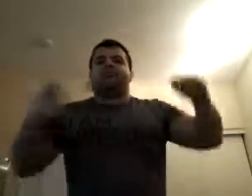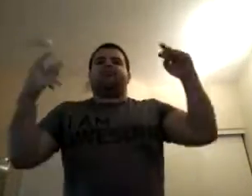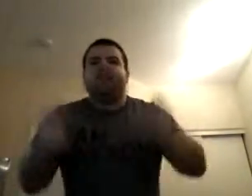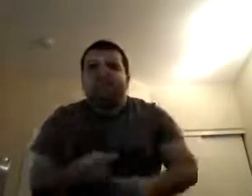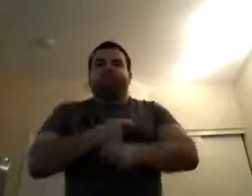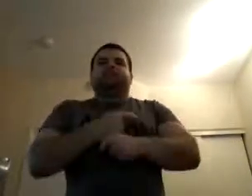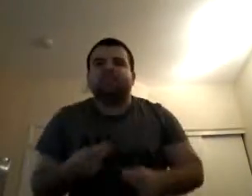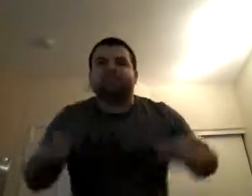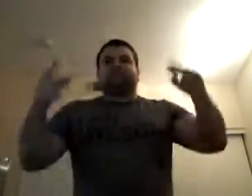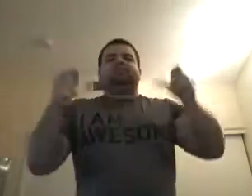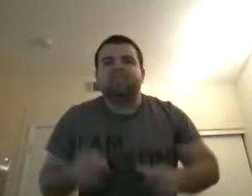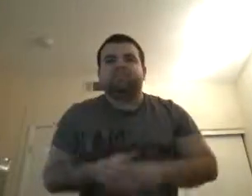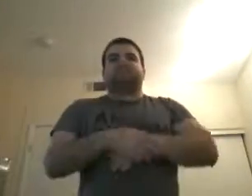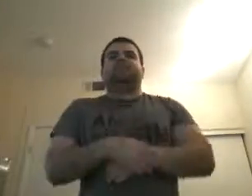I've got a voice.